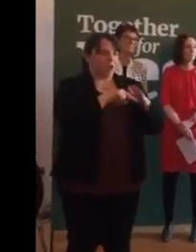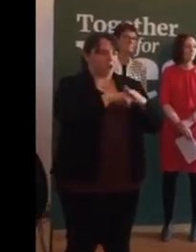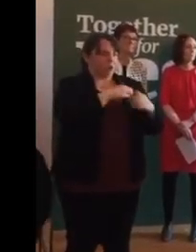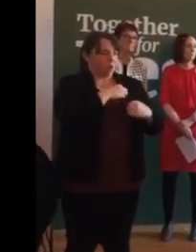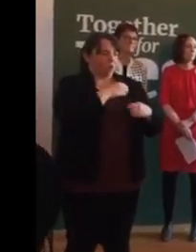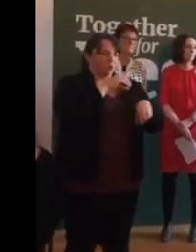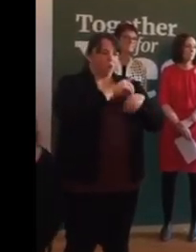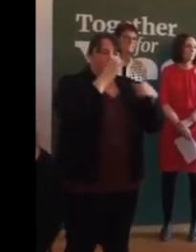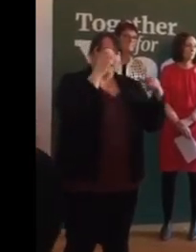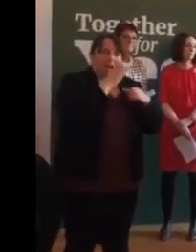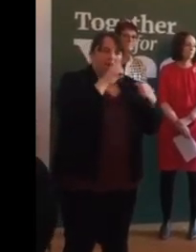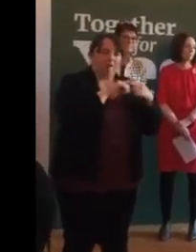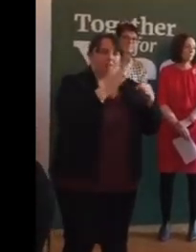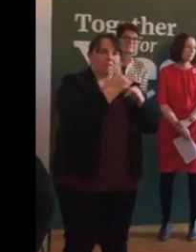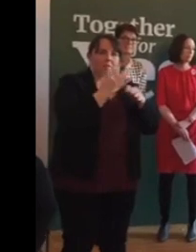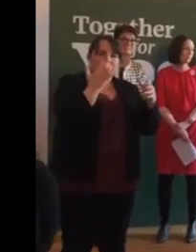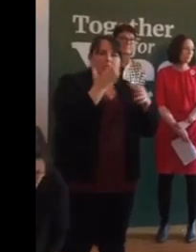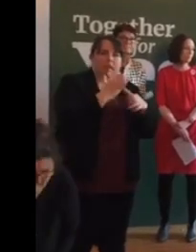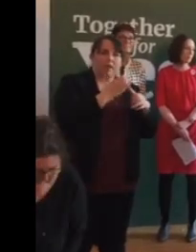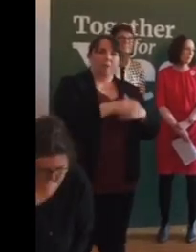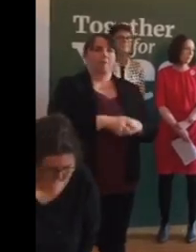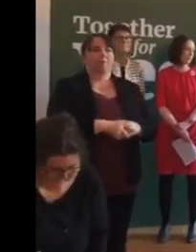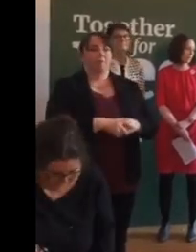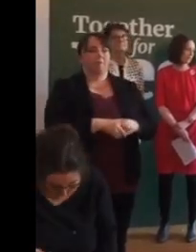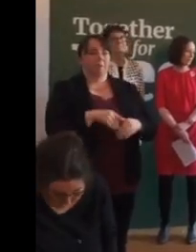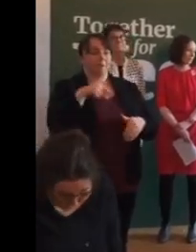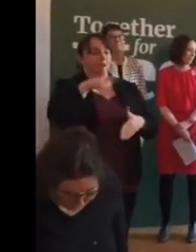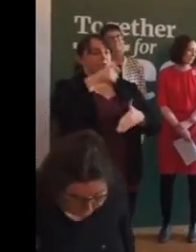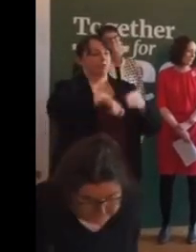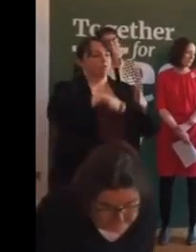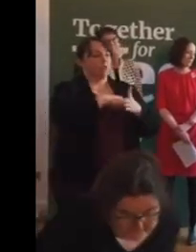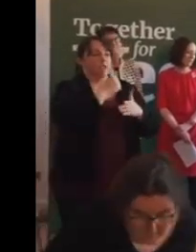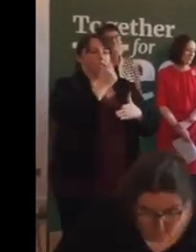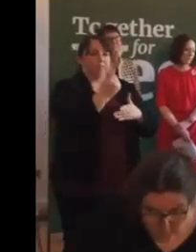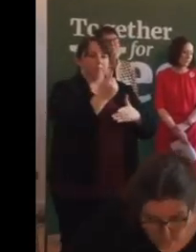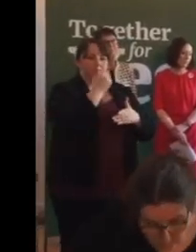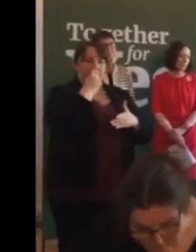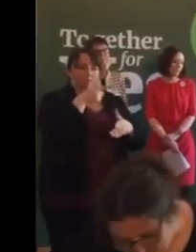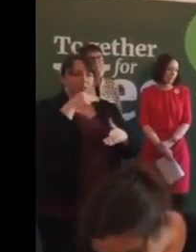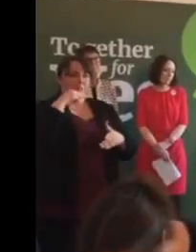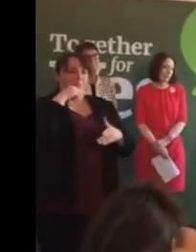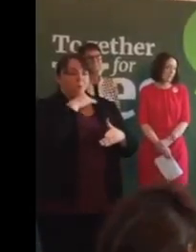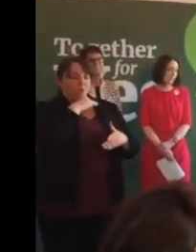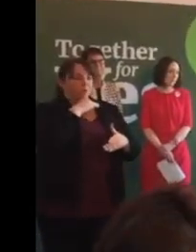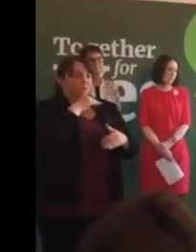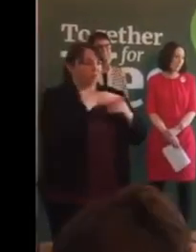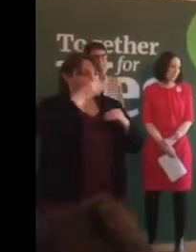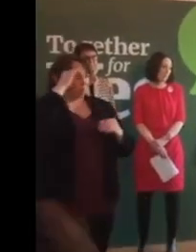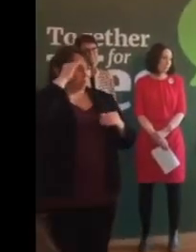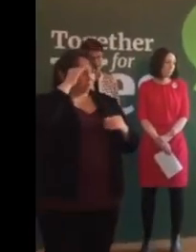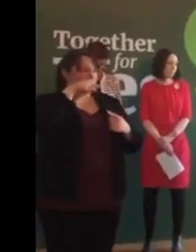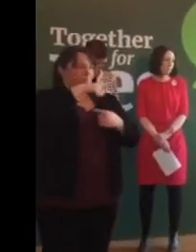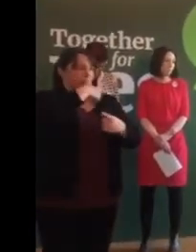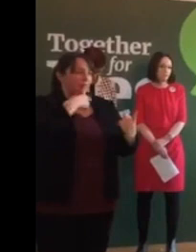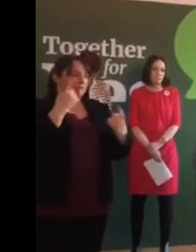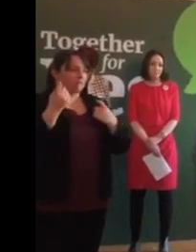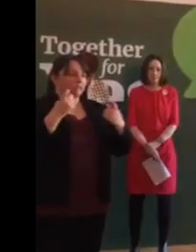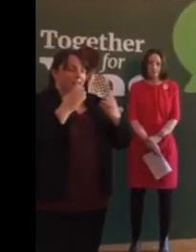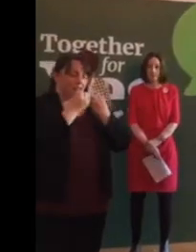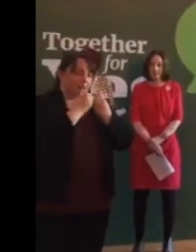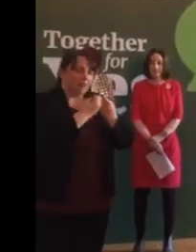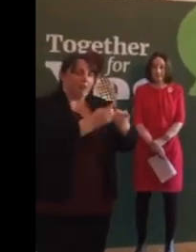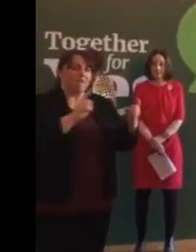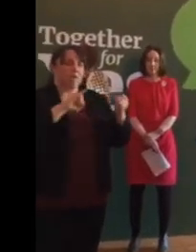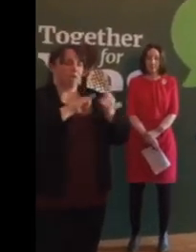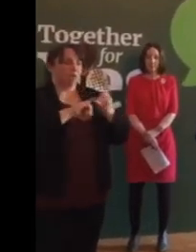doctor and of her family. This referendum is a critical juncture for Ireland and we invite everyone who